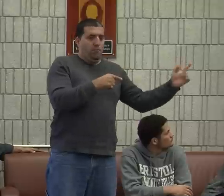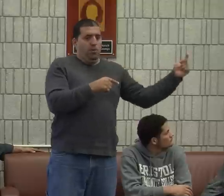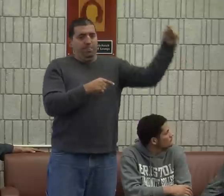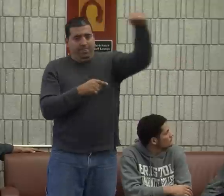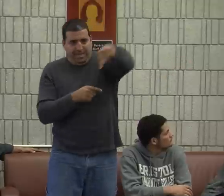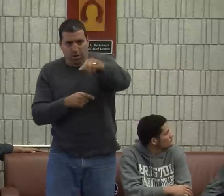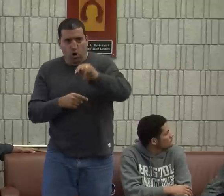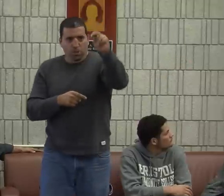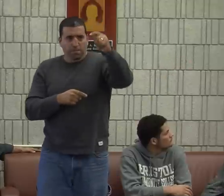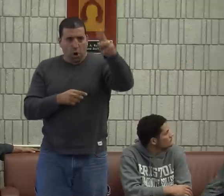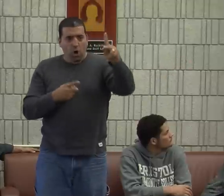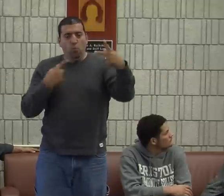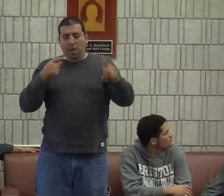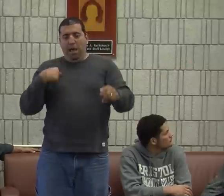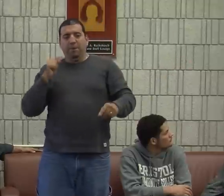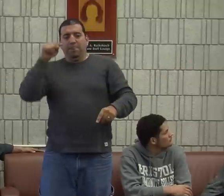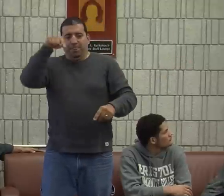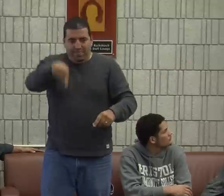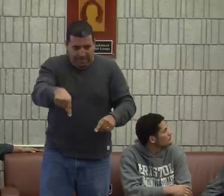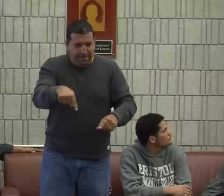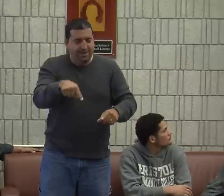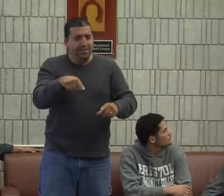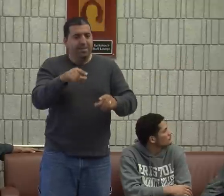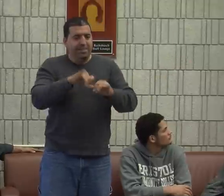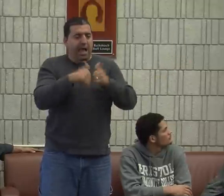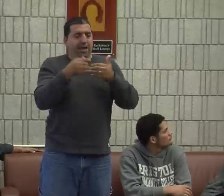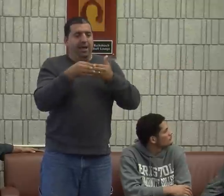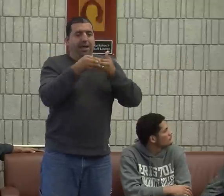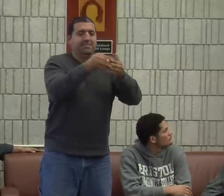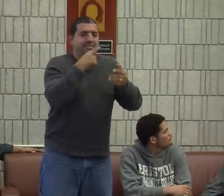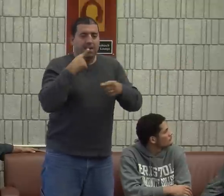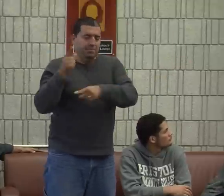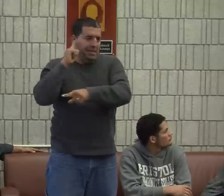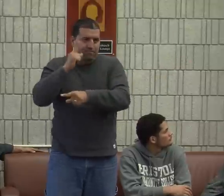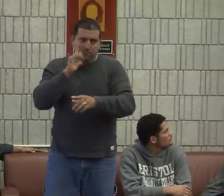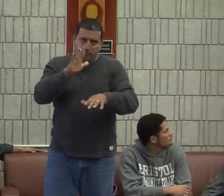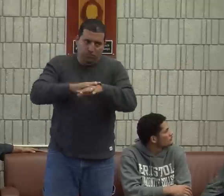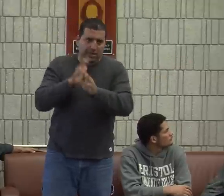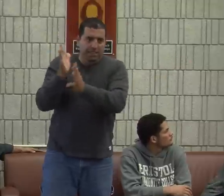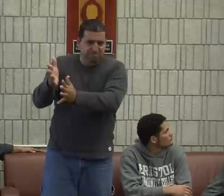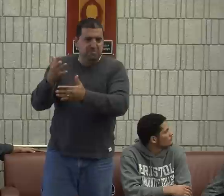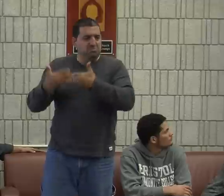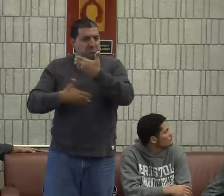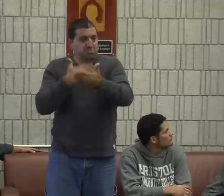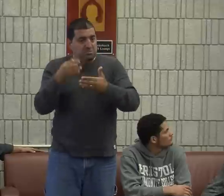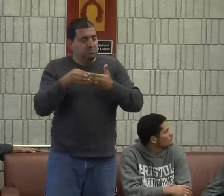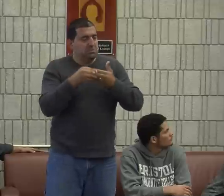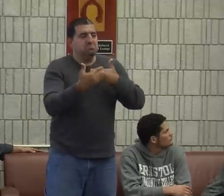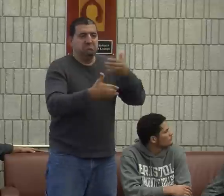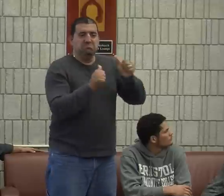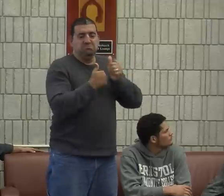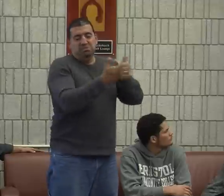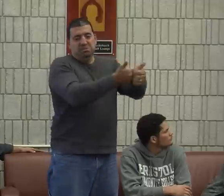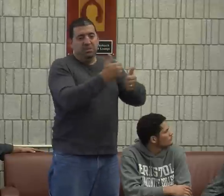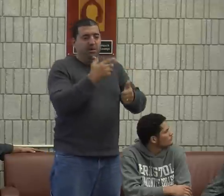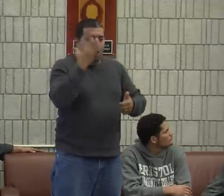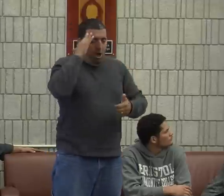later, they came to North Park while I was there. And they were like, oh, he's deaf, you know,